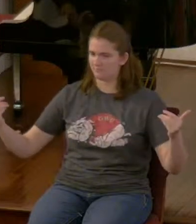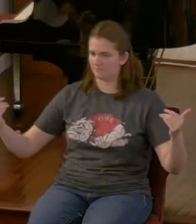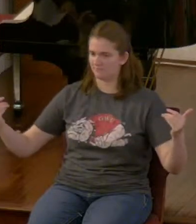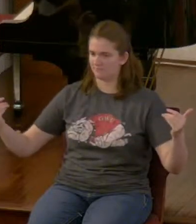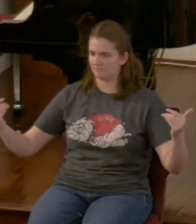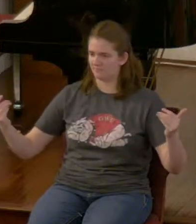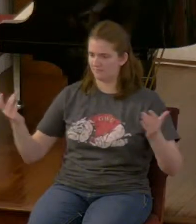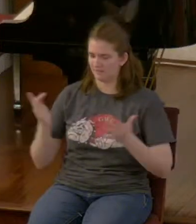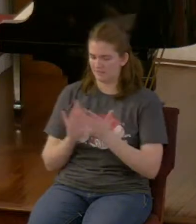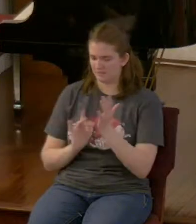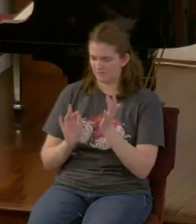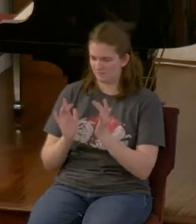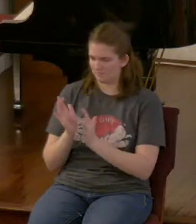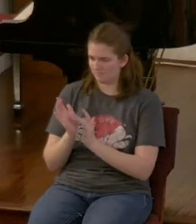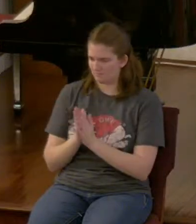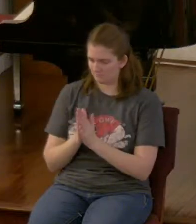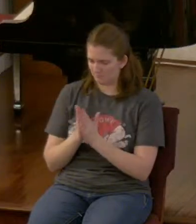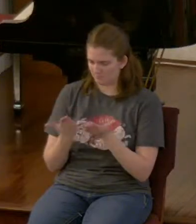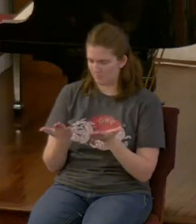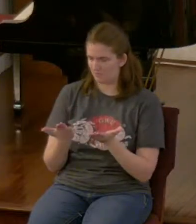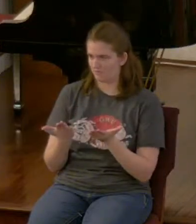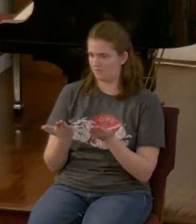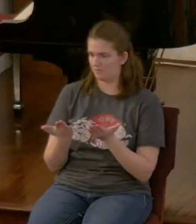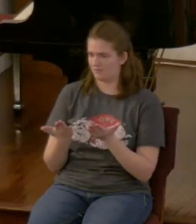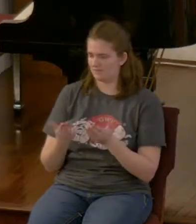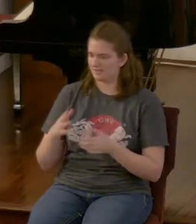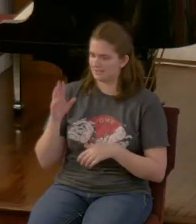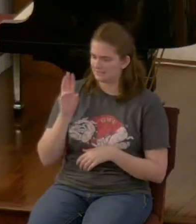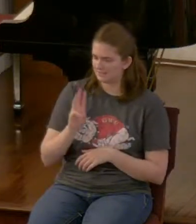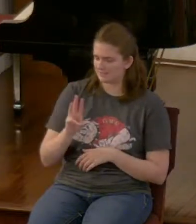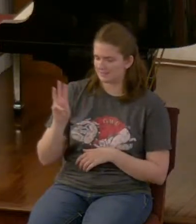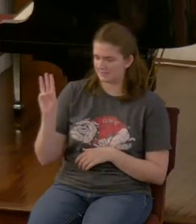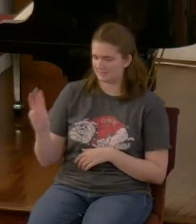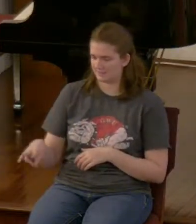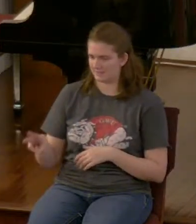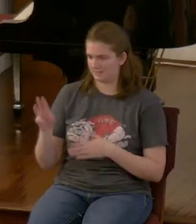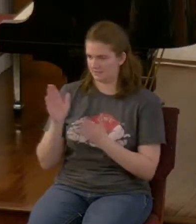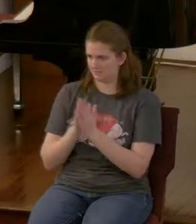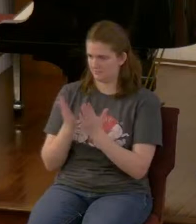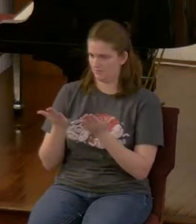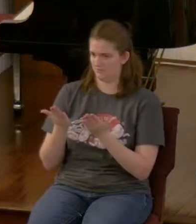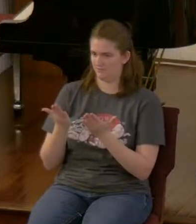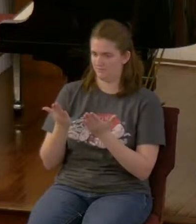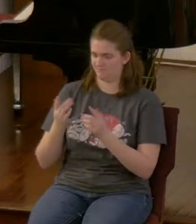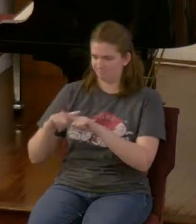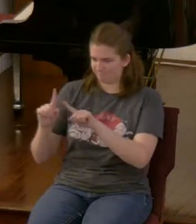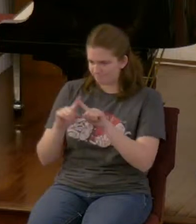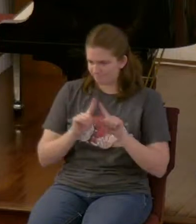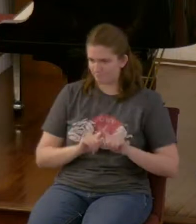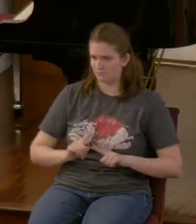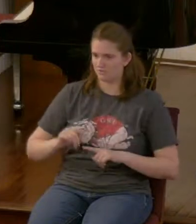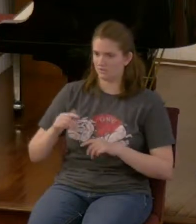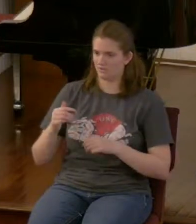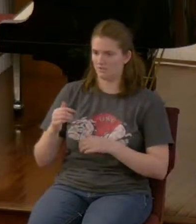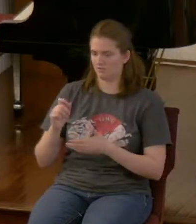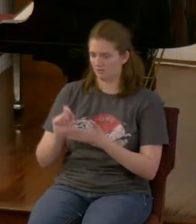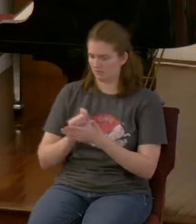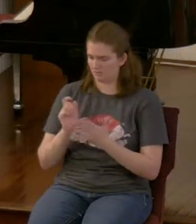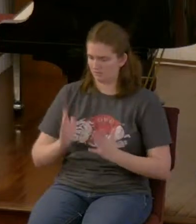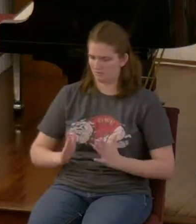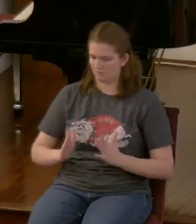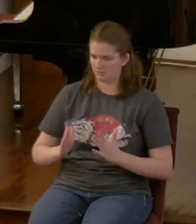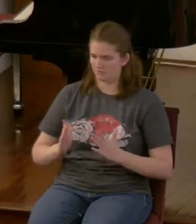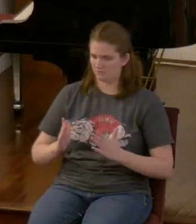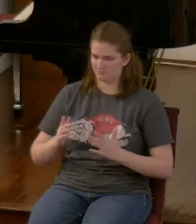together a book 66 books written by different authors across the span of time that's